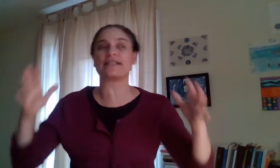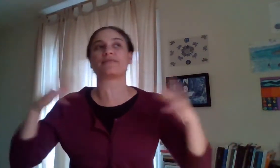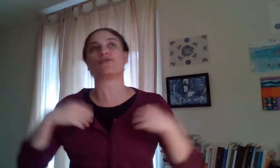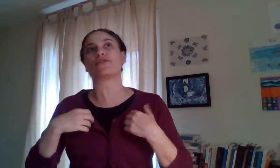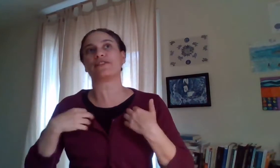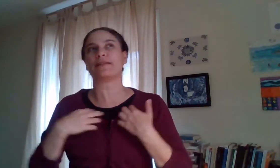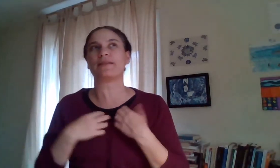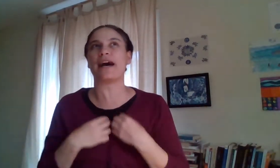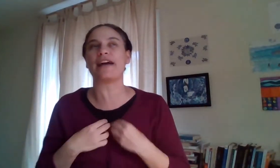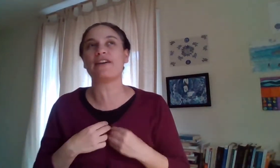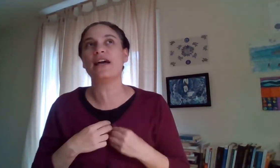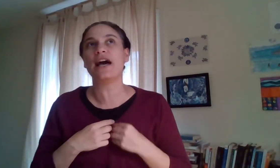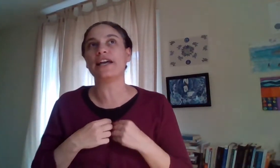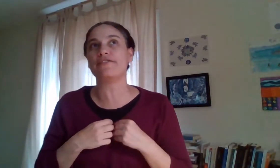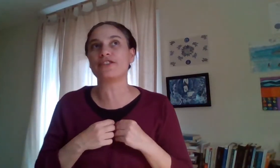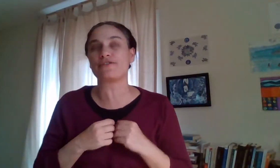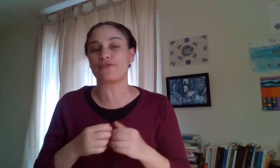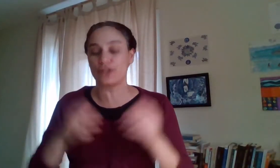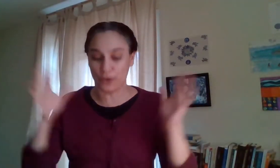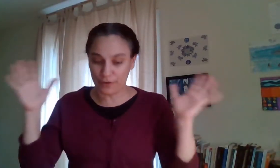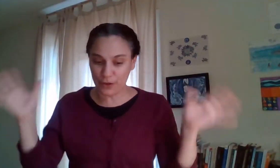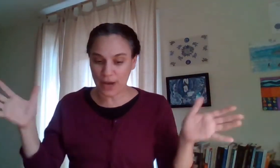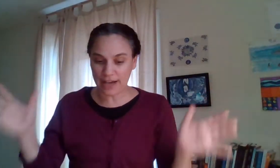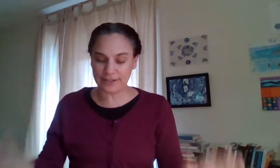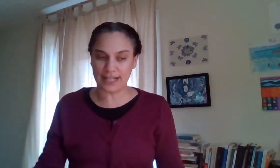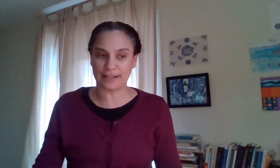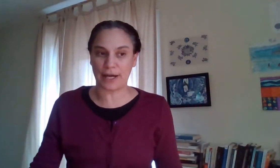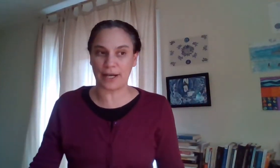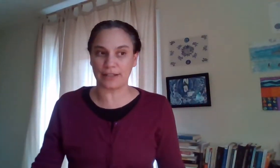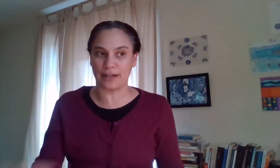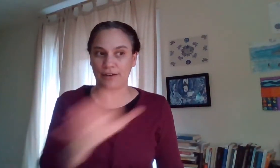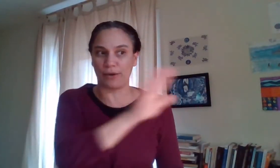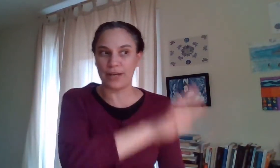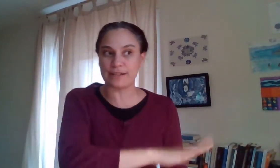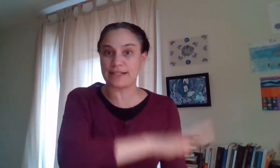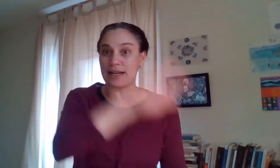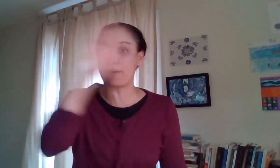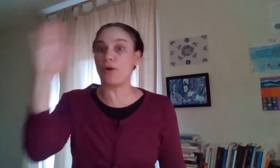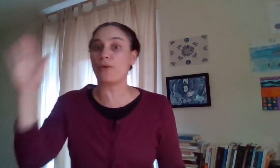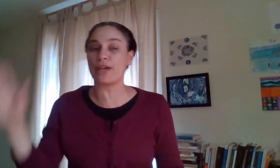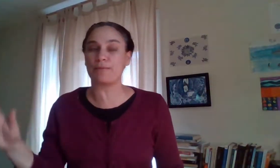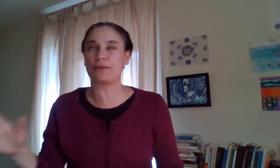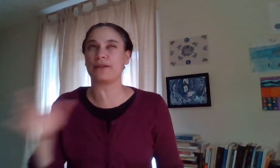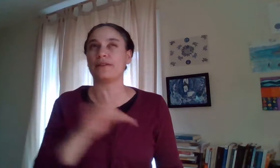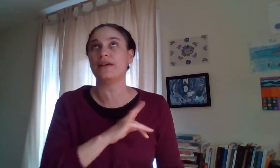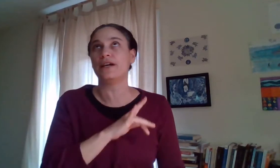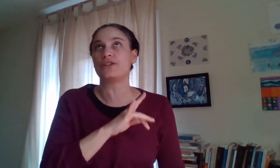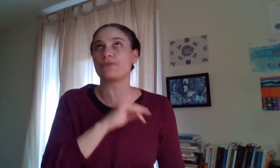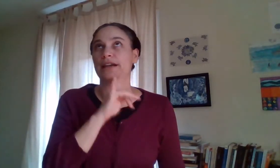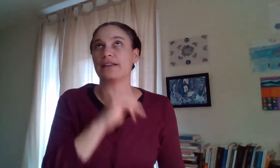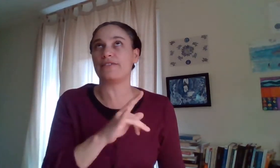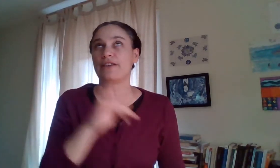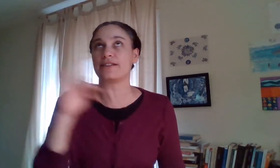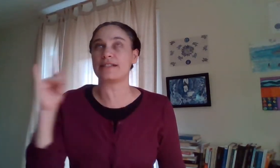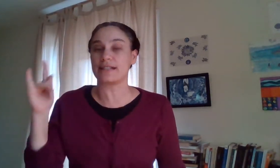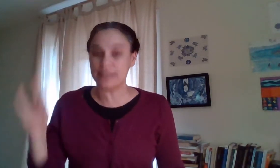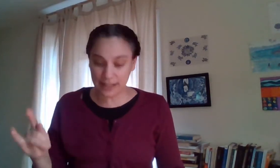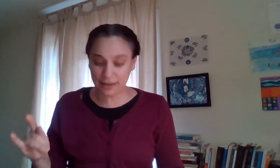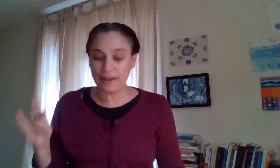it's more of a deep dive envision for you know if you have that uh a way to set up a whole week between july 11th and 16th